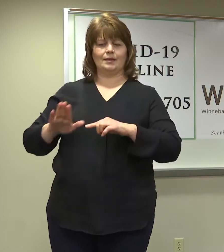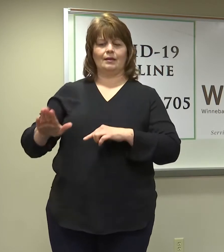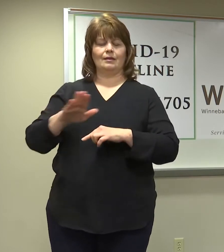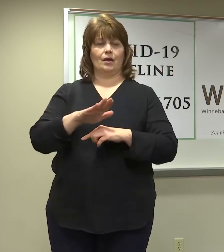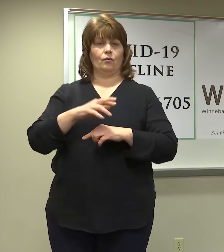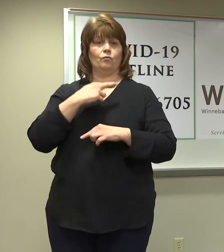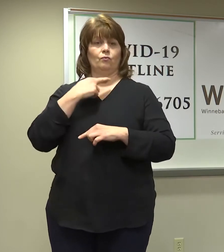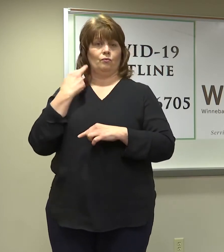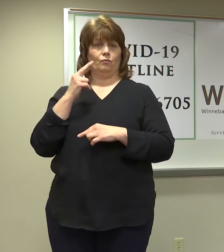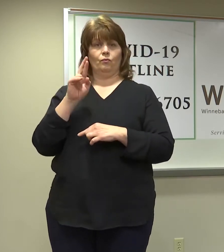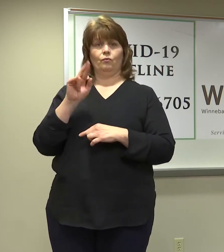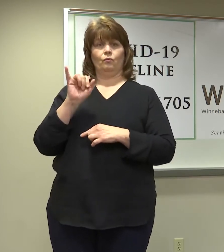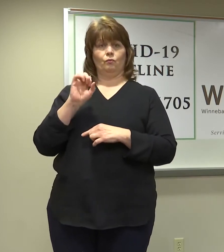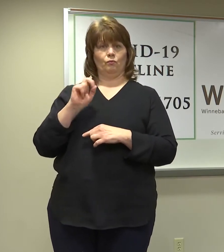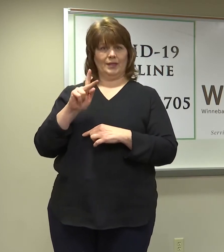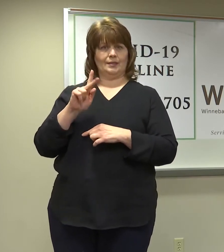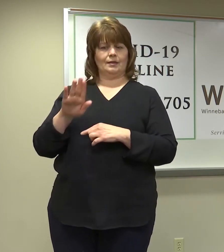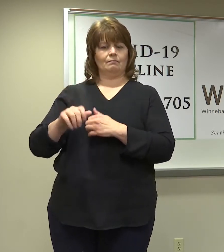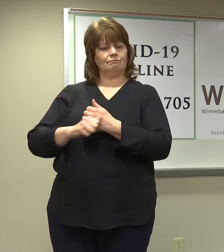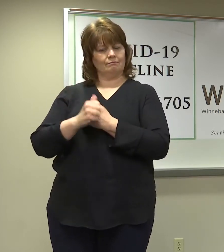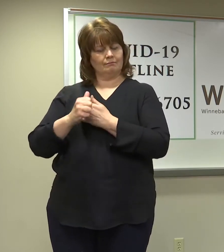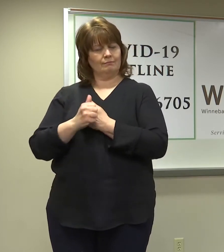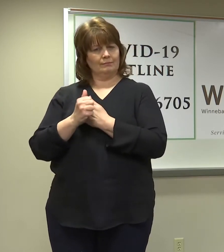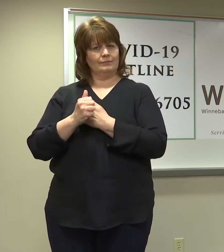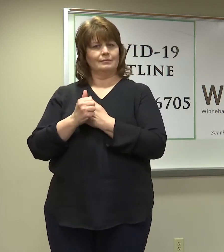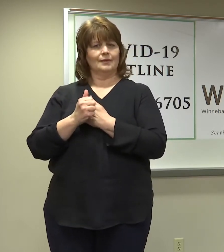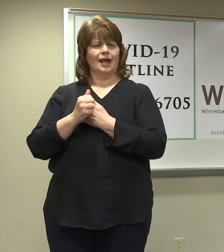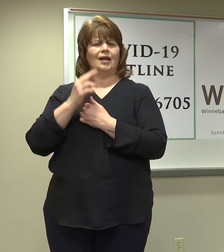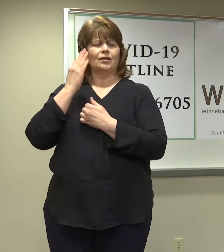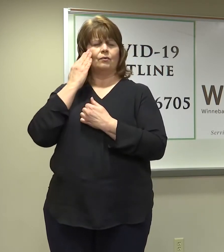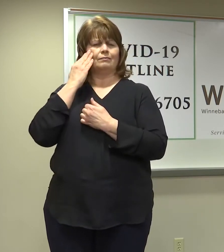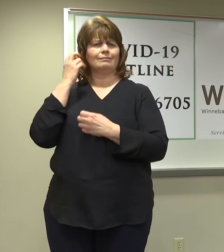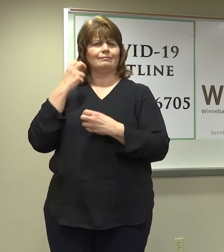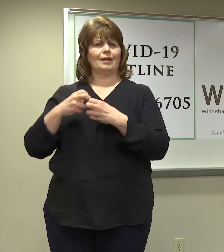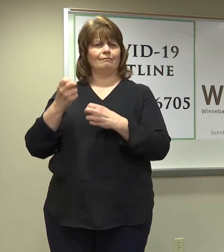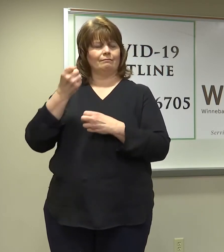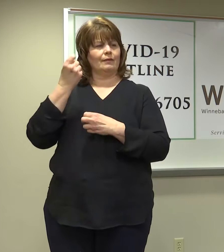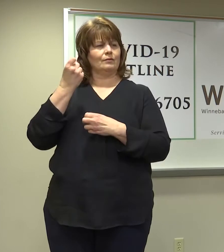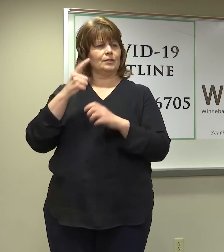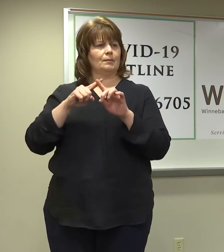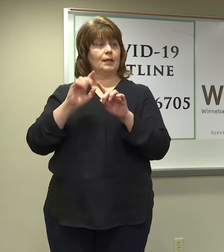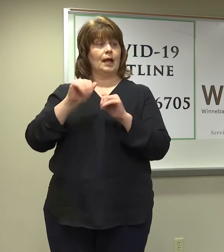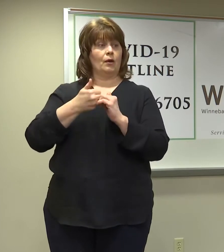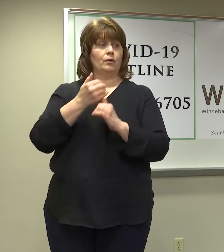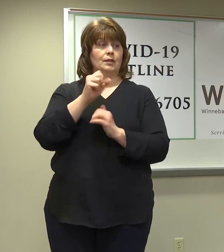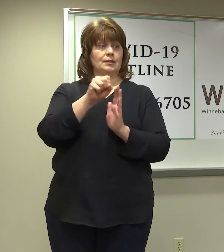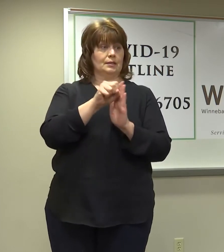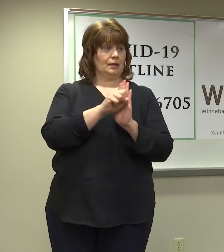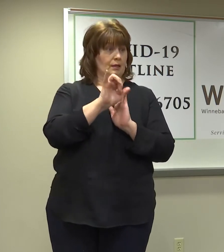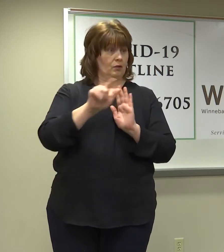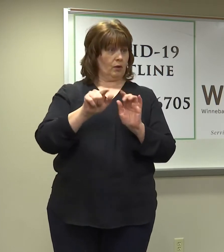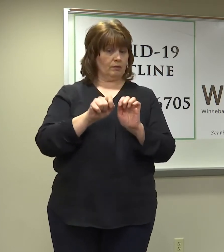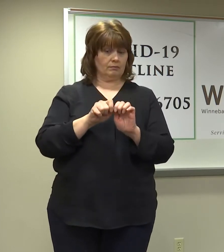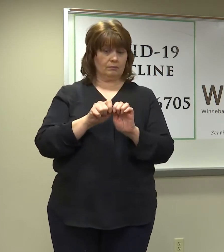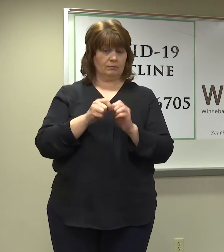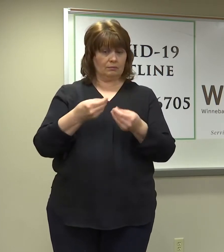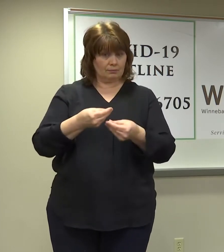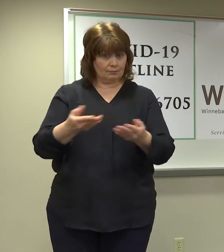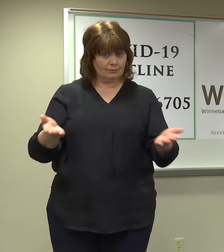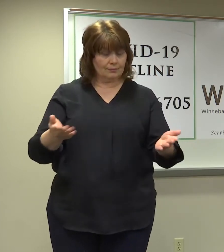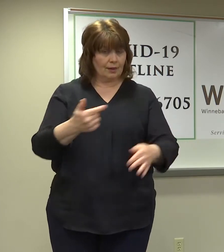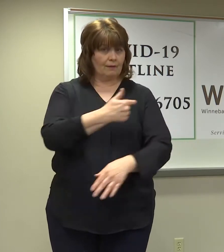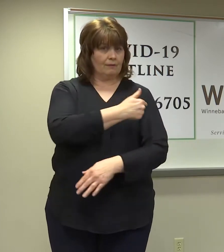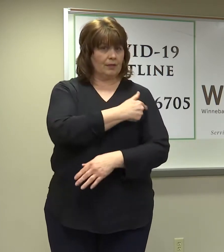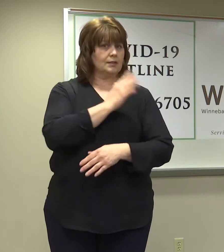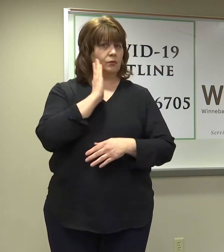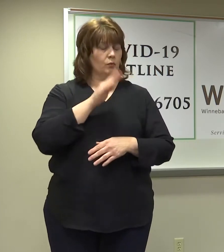that's a hard concept right now, but that is how the phased vaccine approach is rolling out in the state of Illinois. And the goal is to ensure that